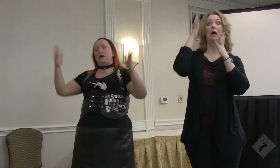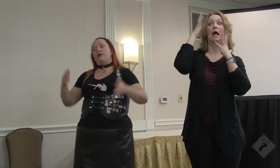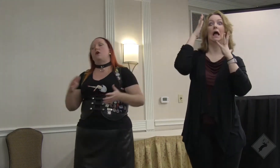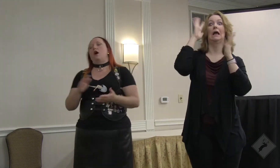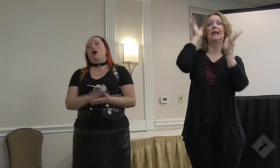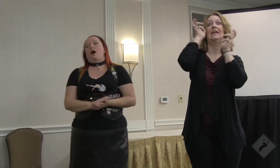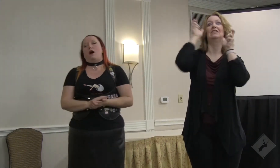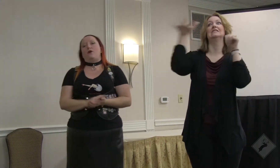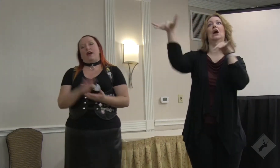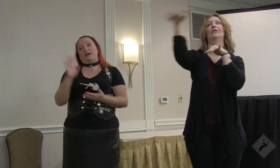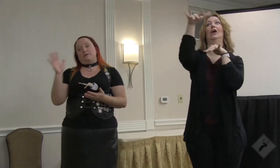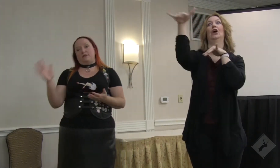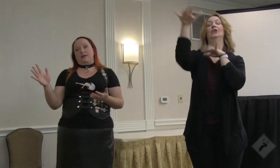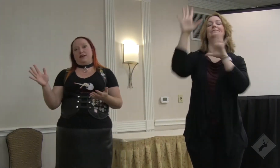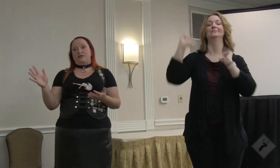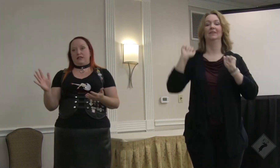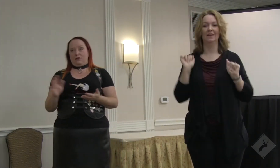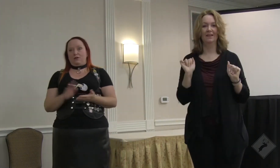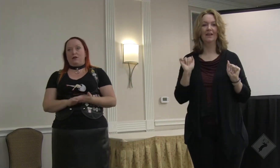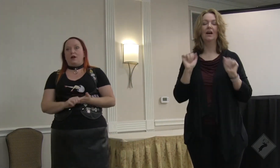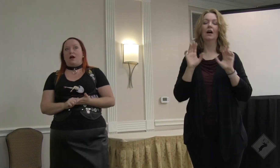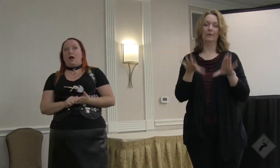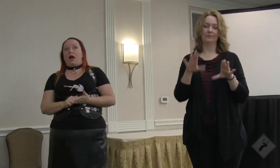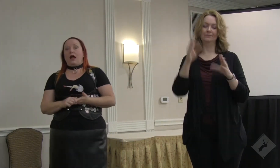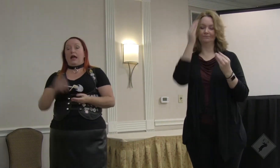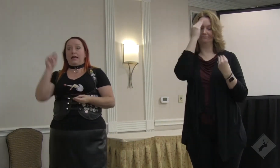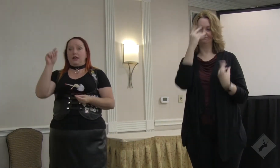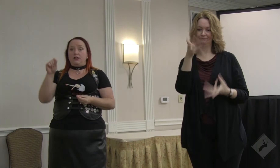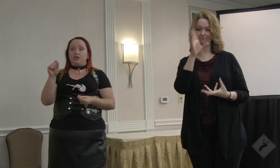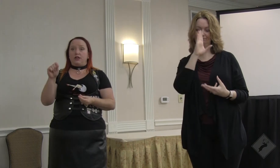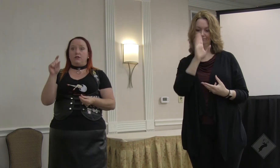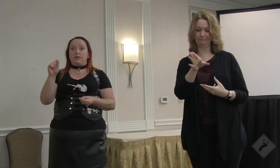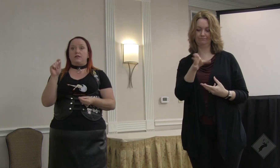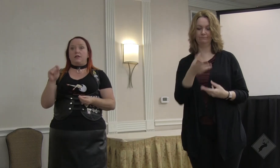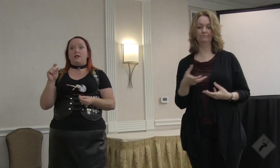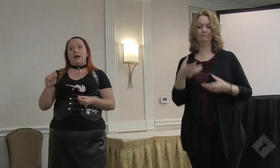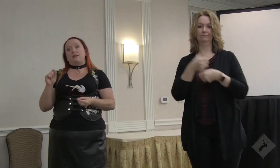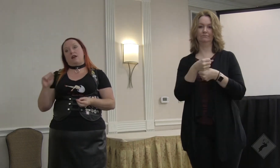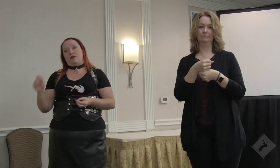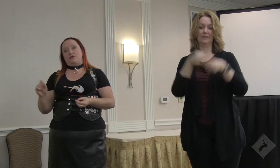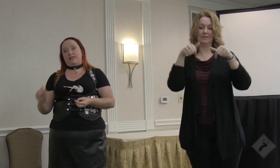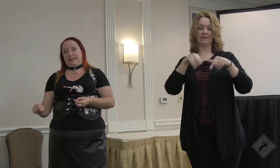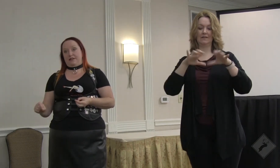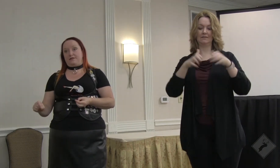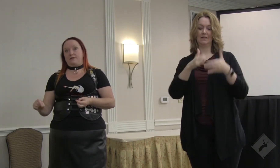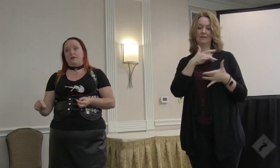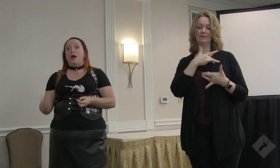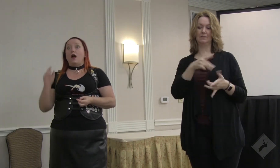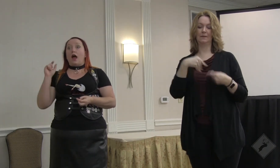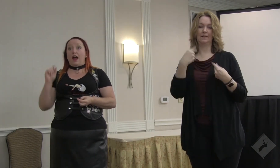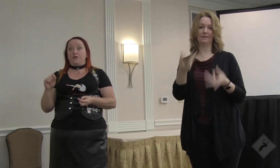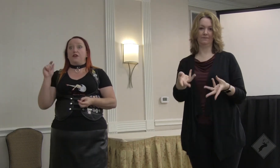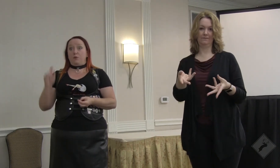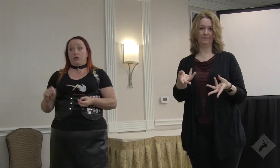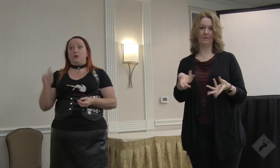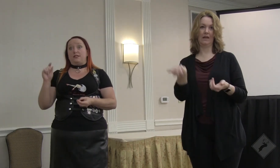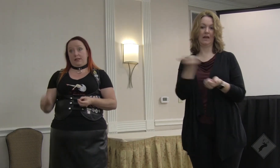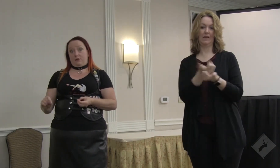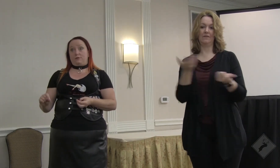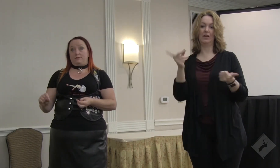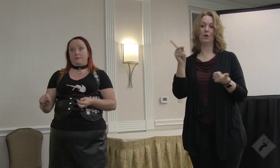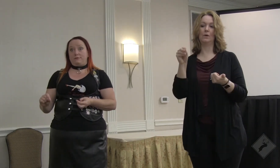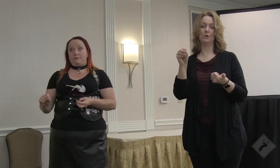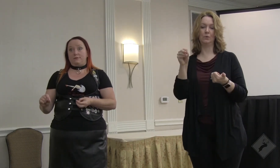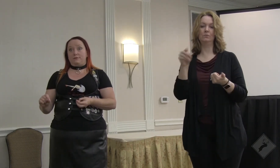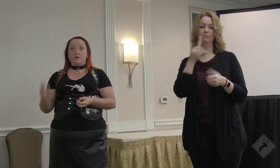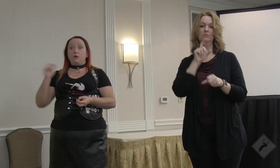know, evil is out there. Okay, here's the deal. In a nutshell, this is the class that I usually give. Everything we do is